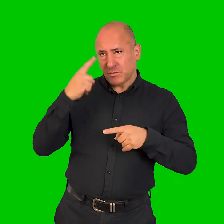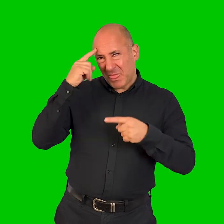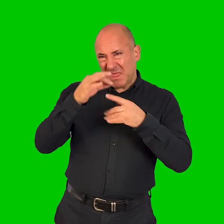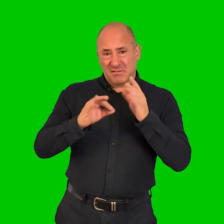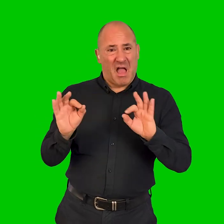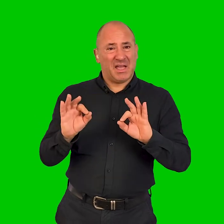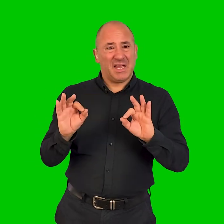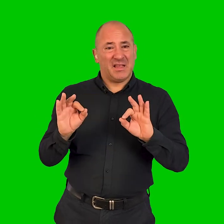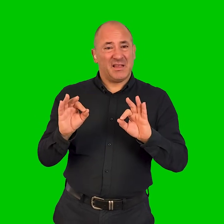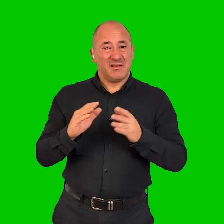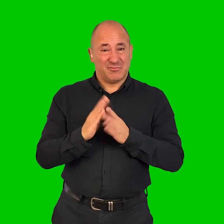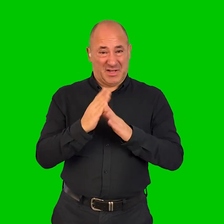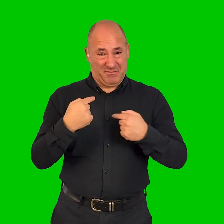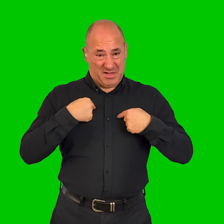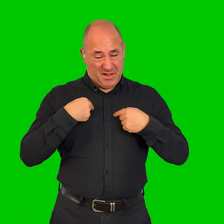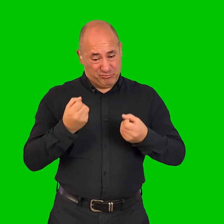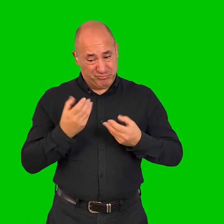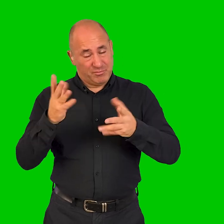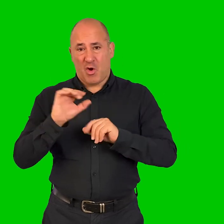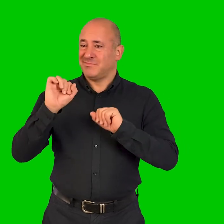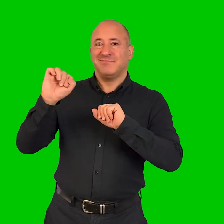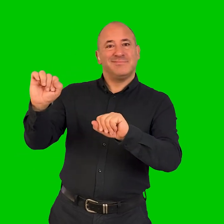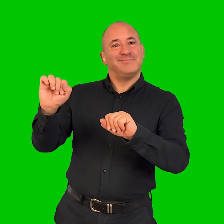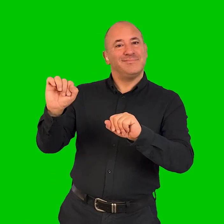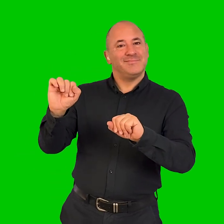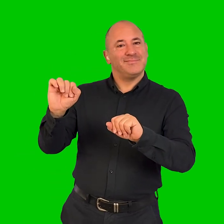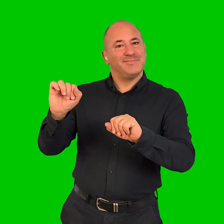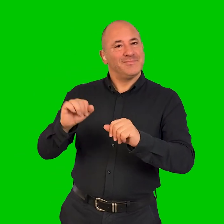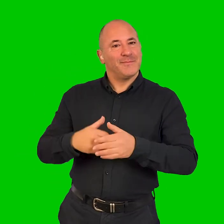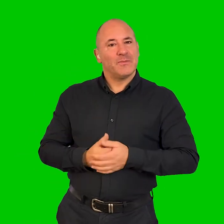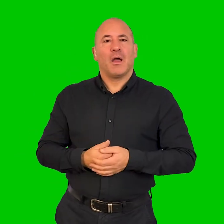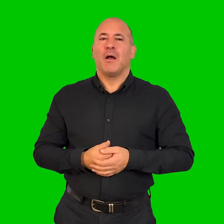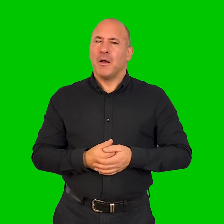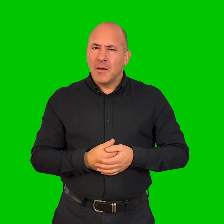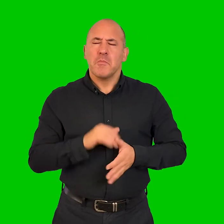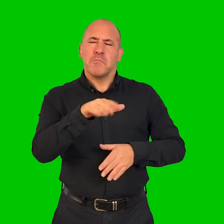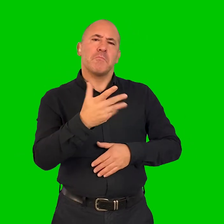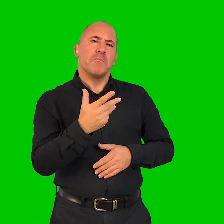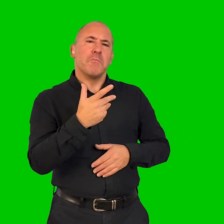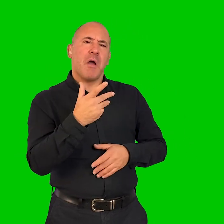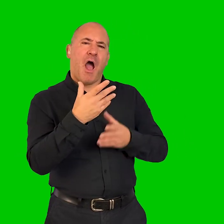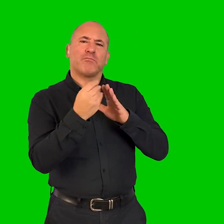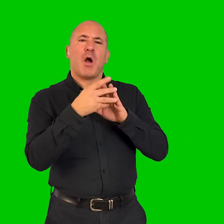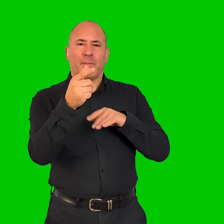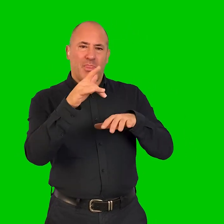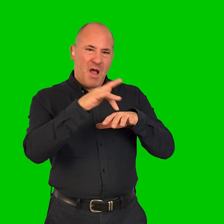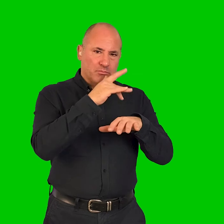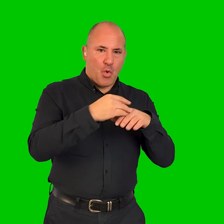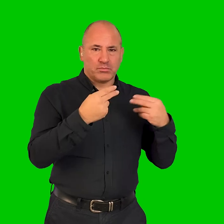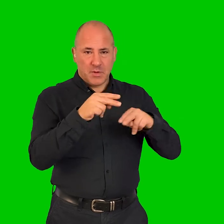tell me what to think, it's from me, not from Mind the Gap. Can you think of a piece of theatre or